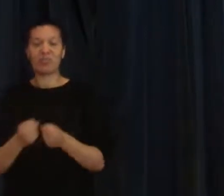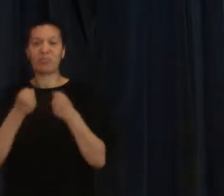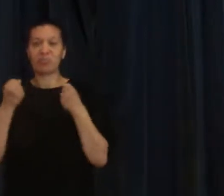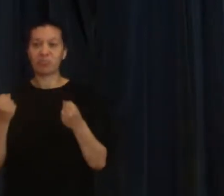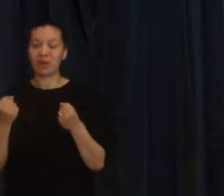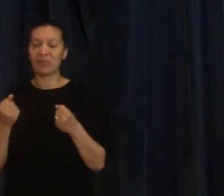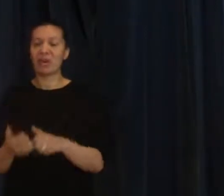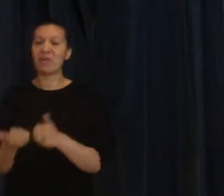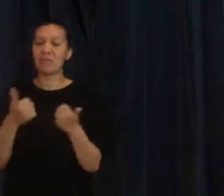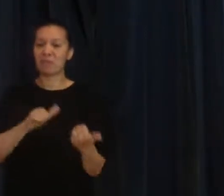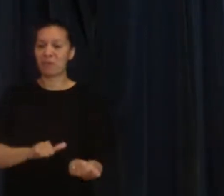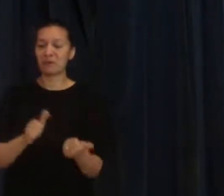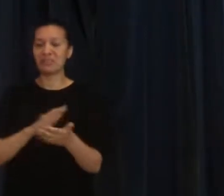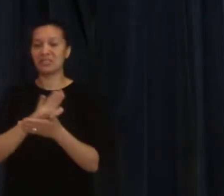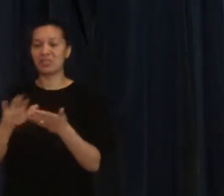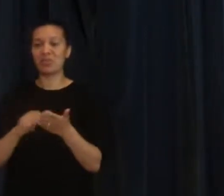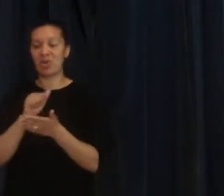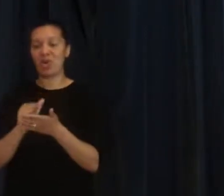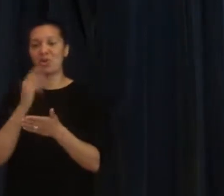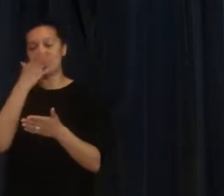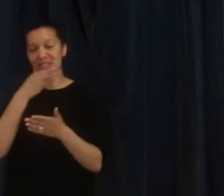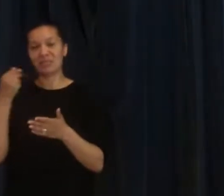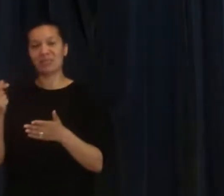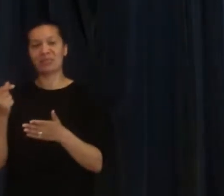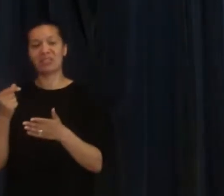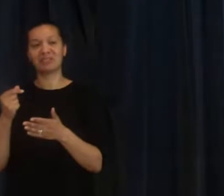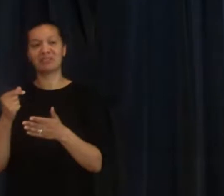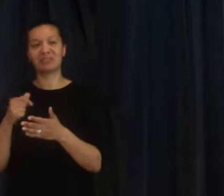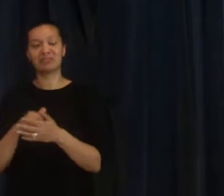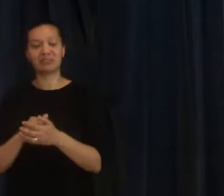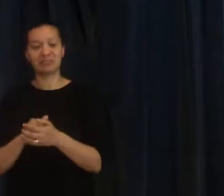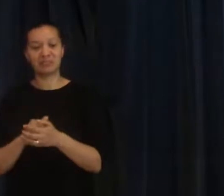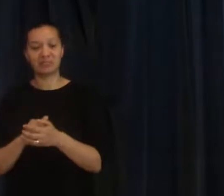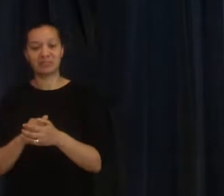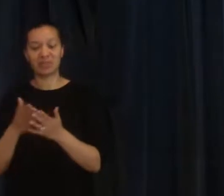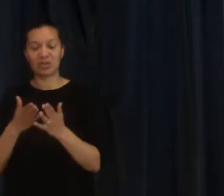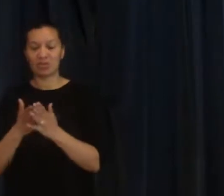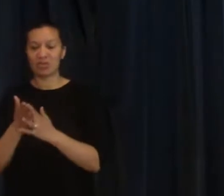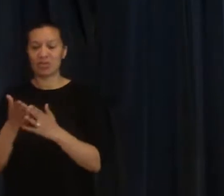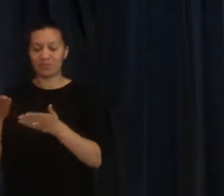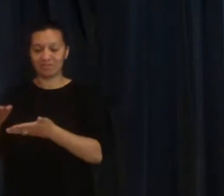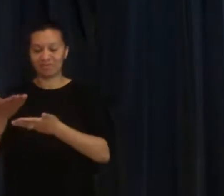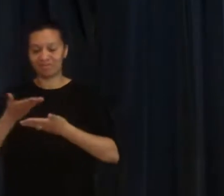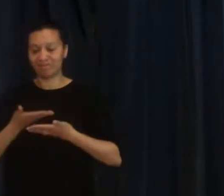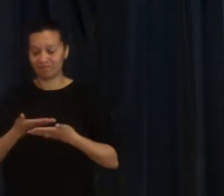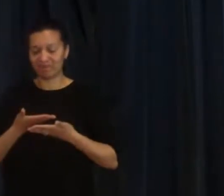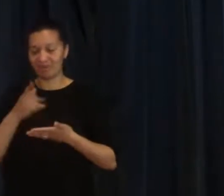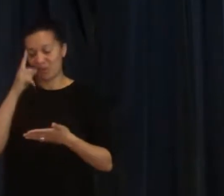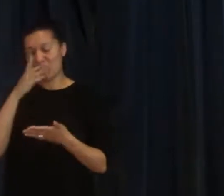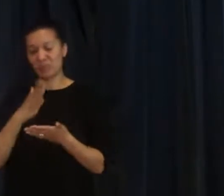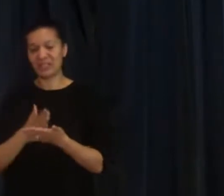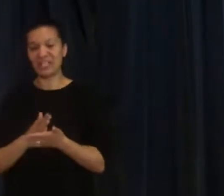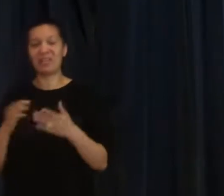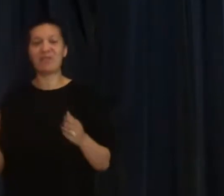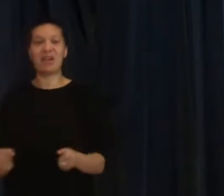the baptism in the Holy Spirit with signs following. Through this enduement, the believer is empowered for fuller